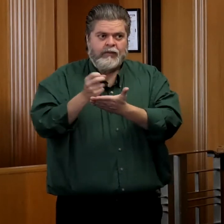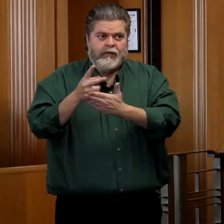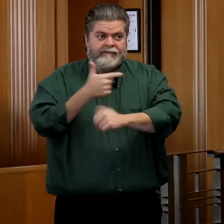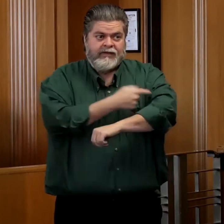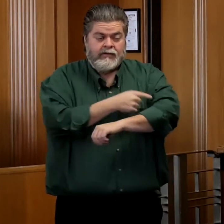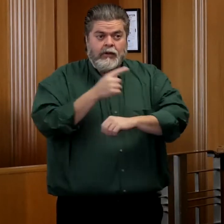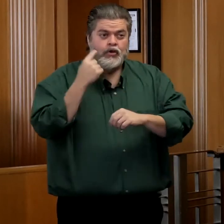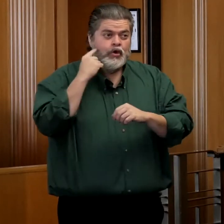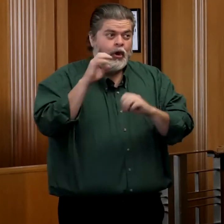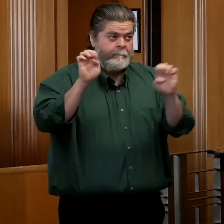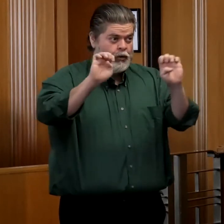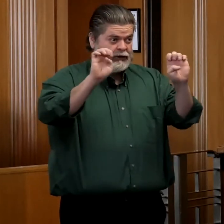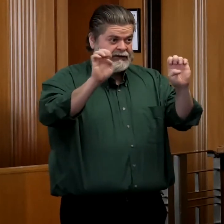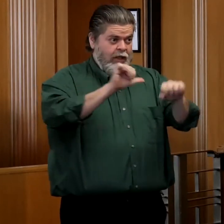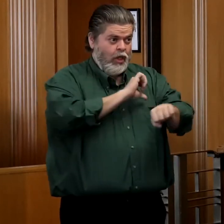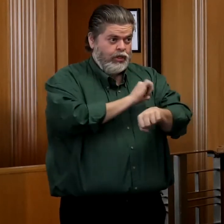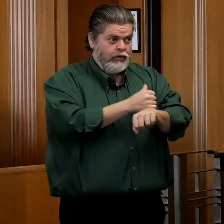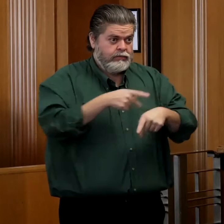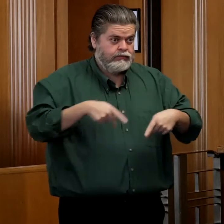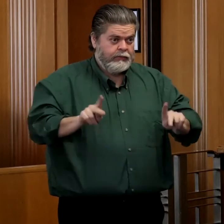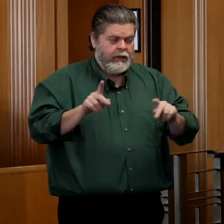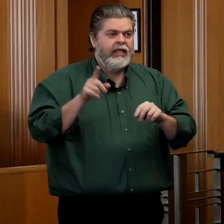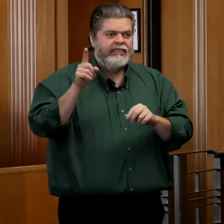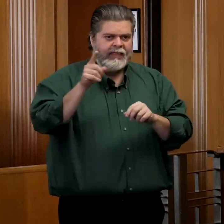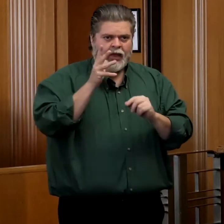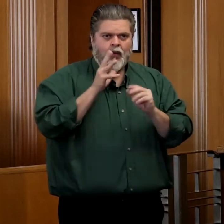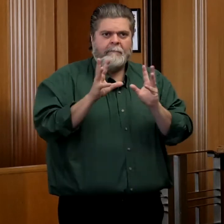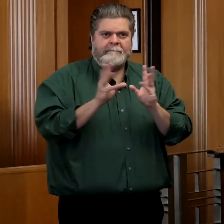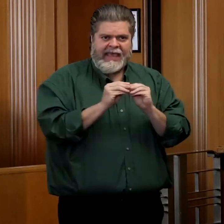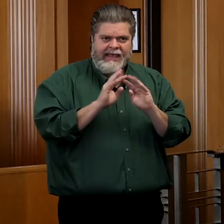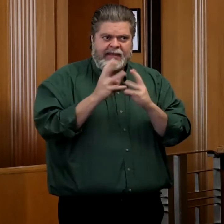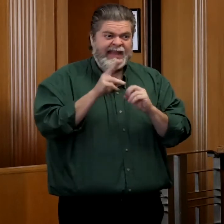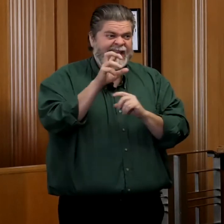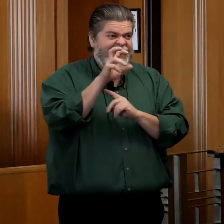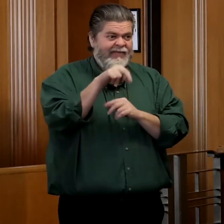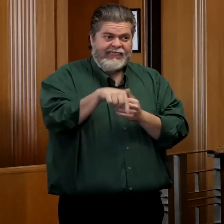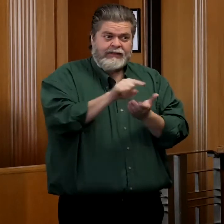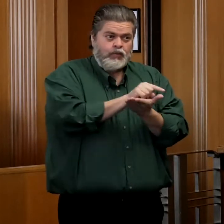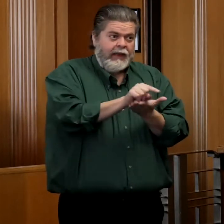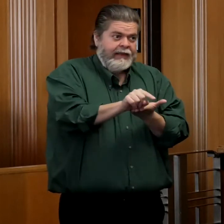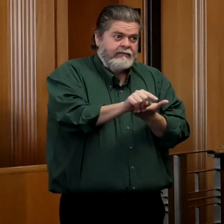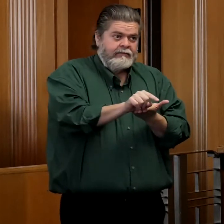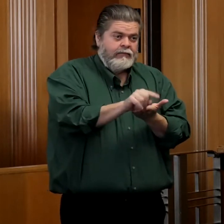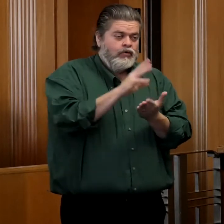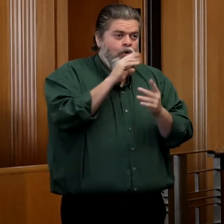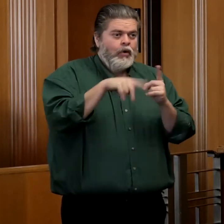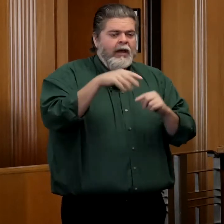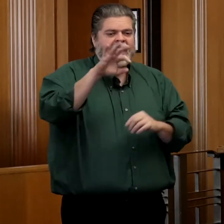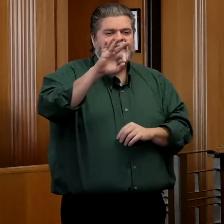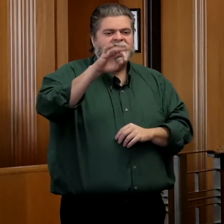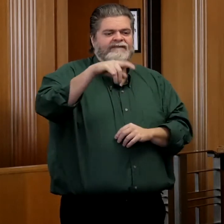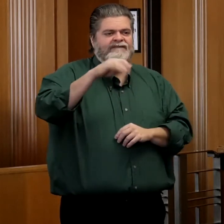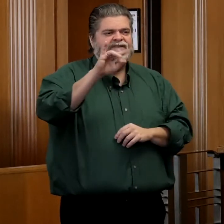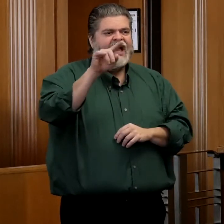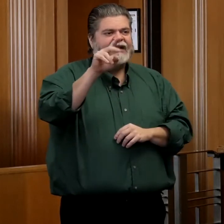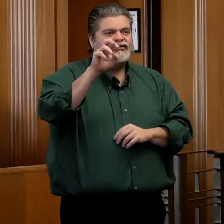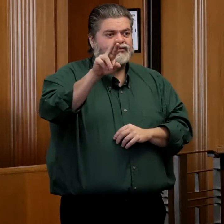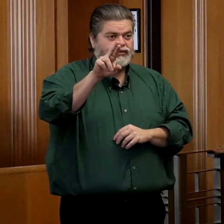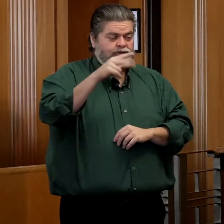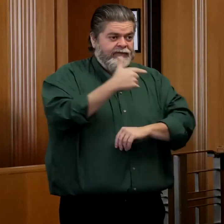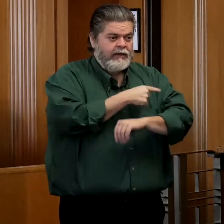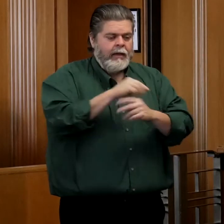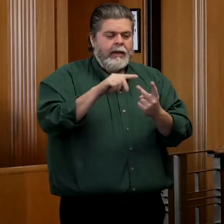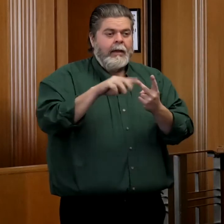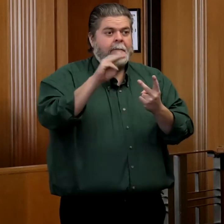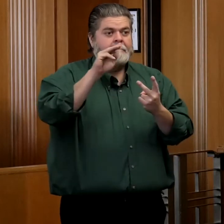that you hear so much about. They're the ones that are meeting even yet this week on the Pfizer vaccine and next week for the Moderna